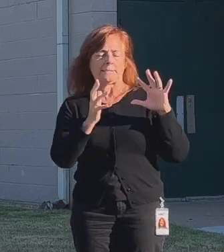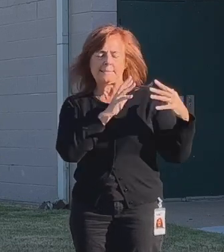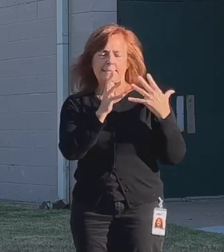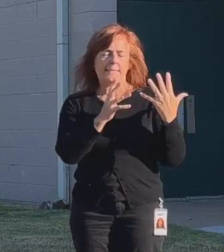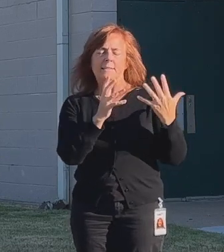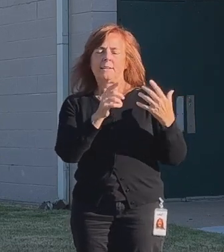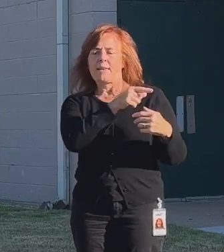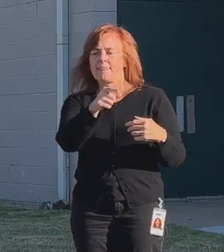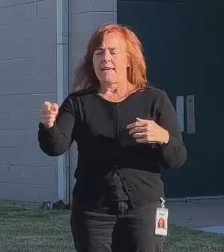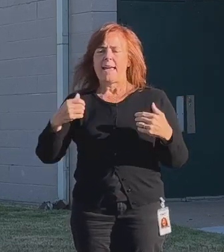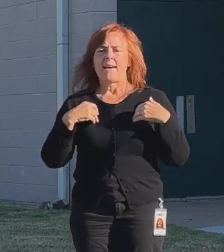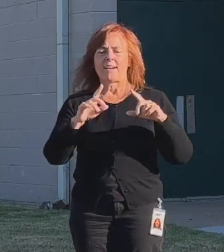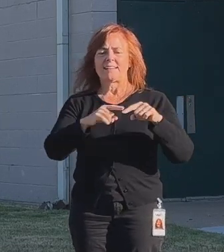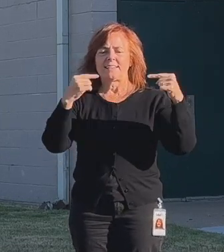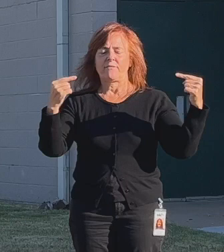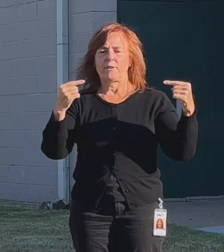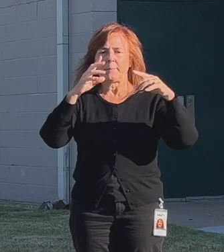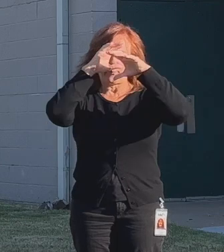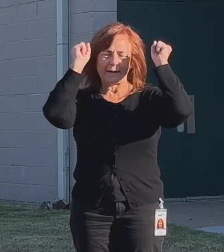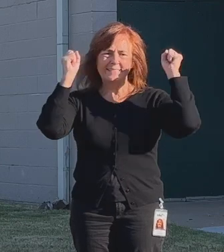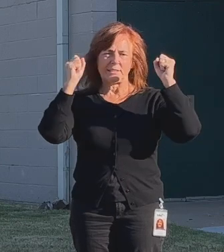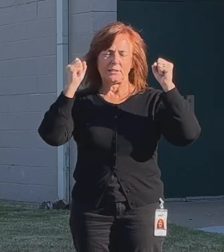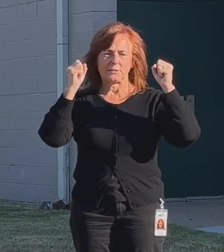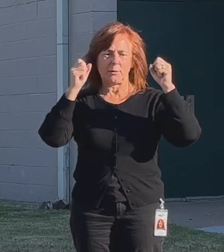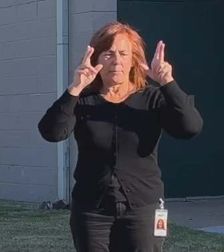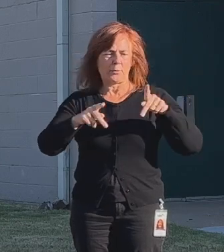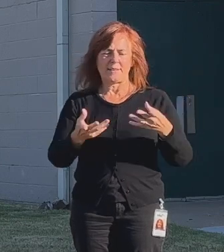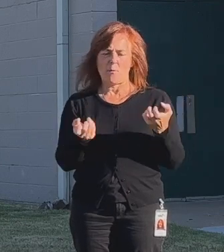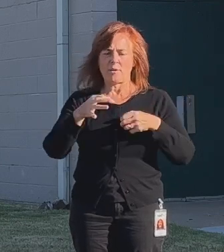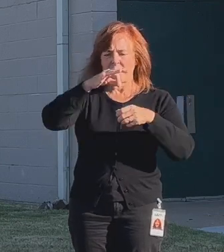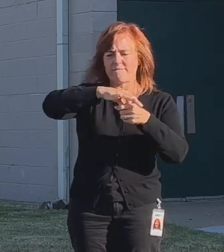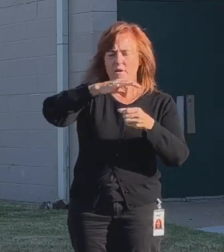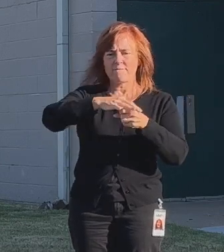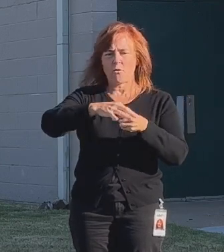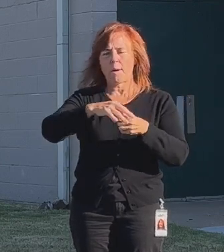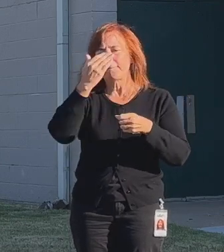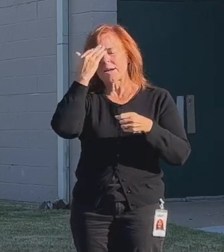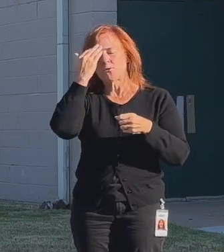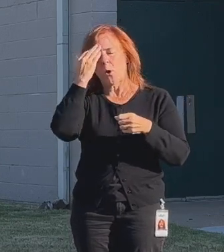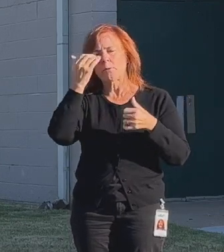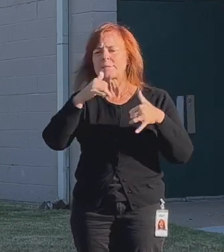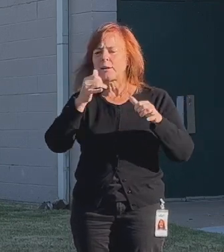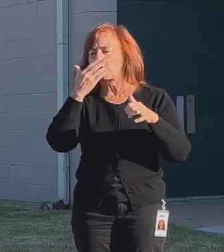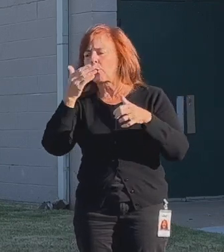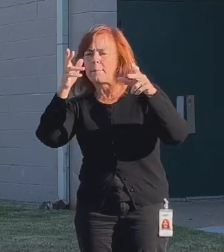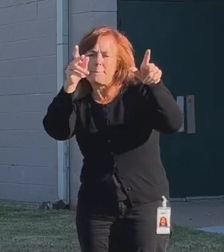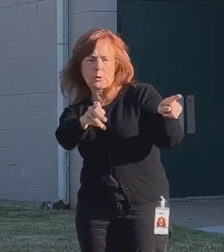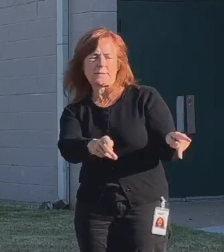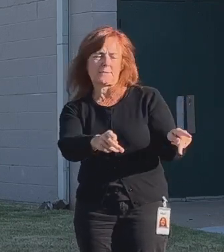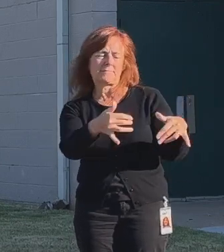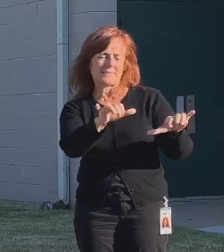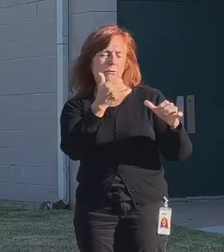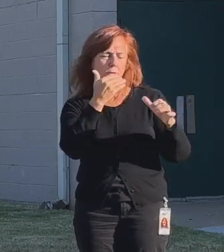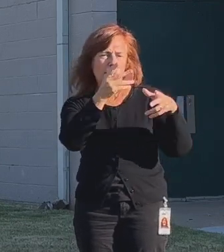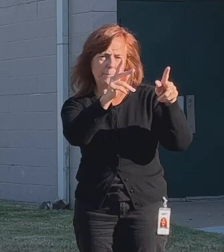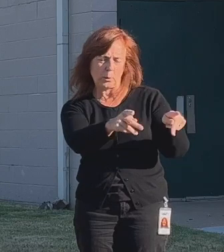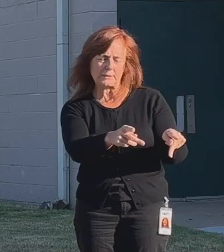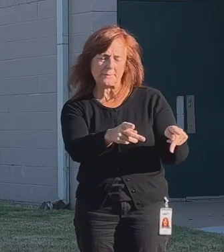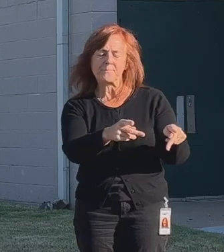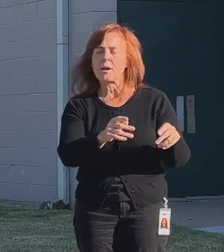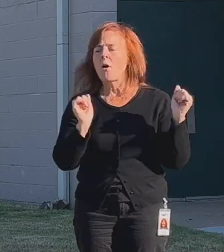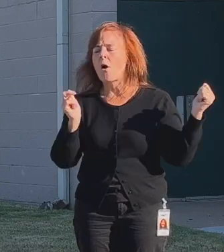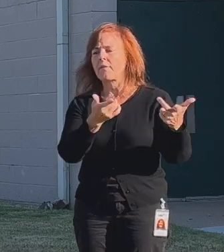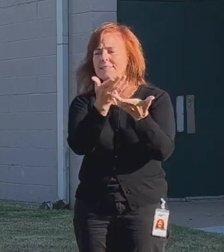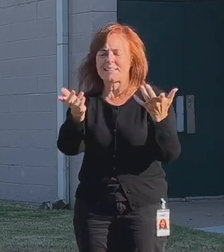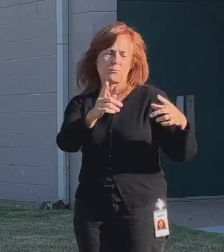have a different presidential candidate they're going to vote for, but you know that they're still a good person. All these things that